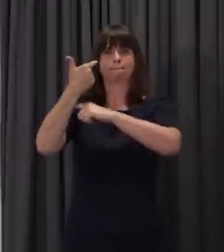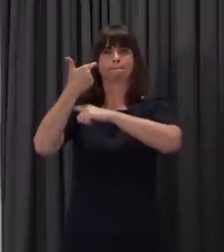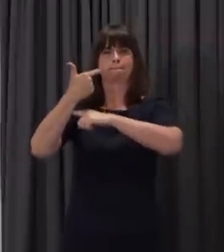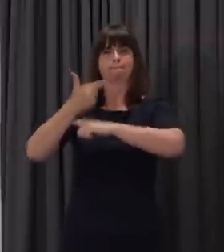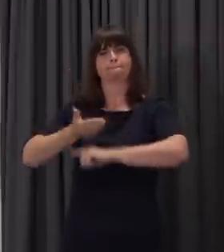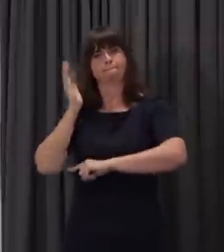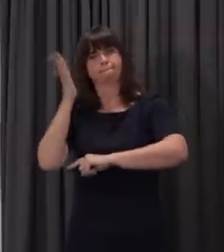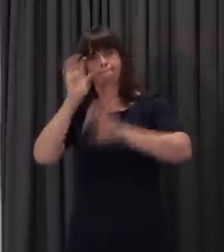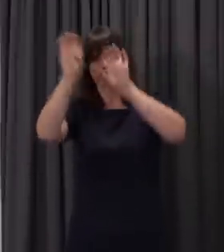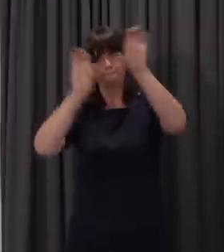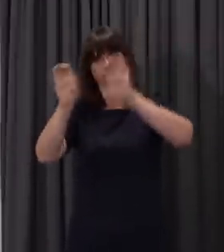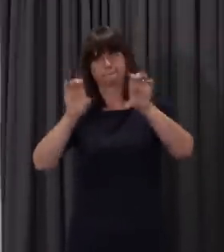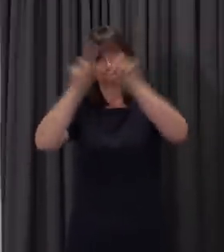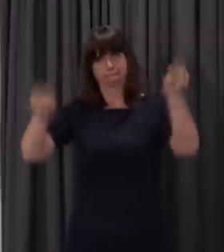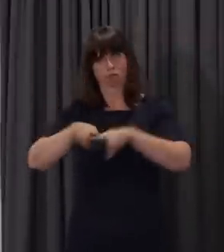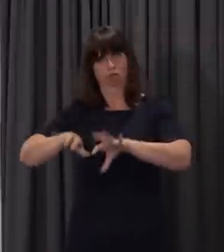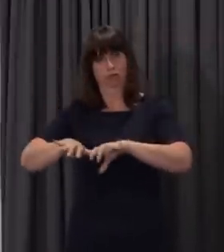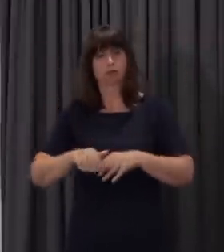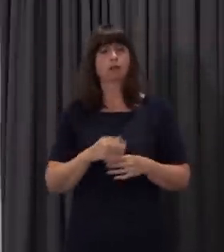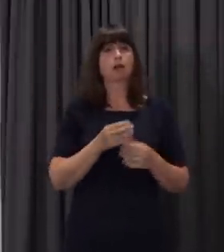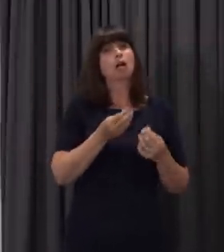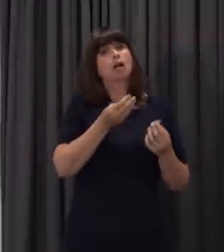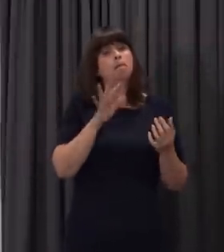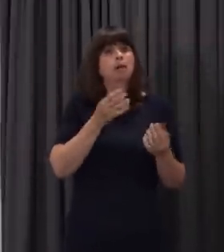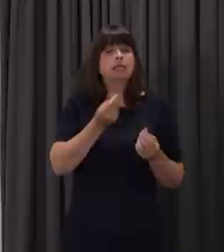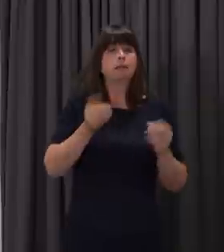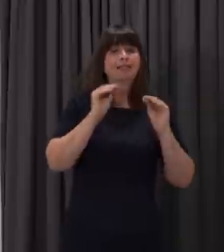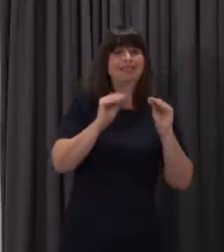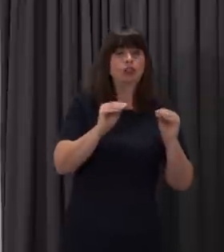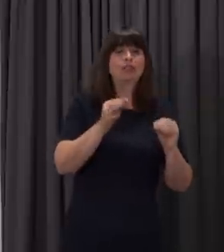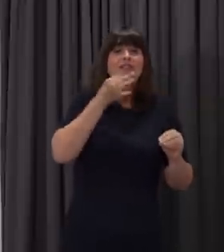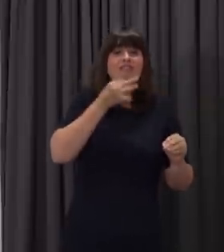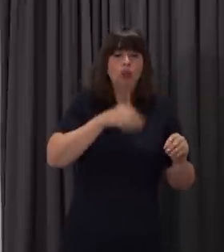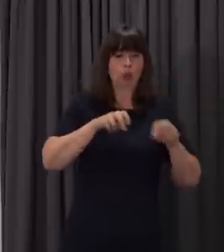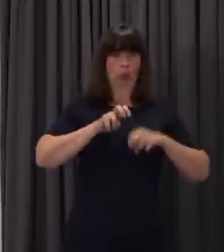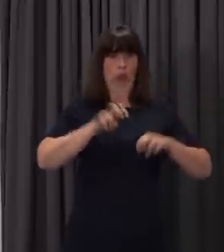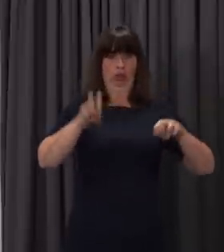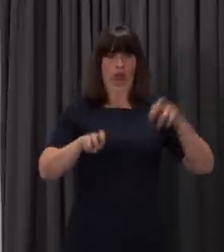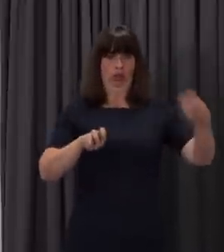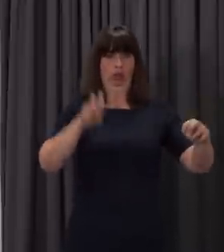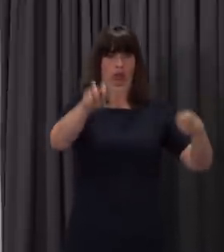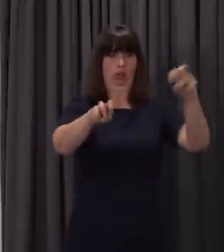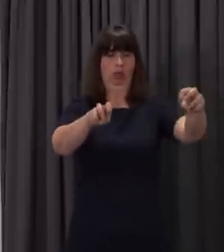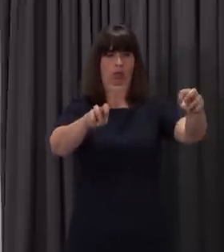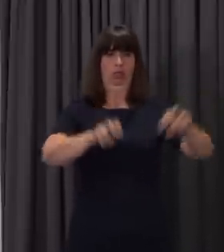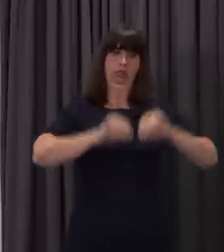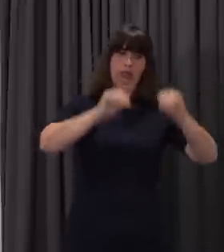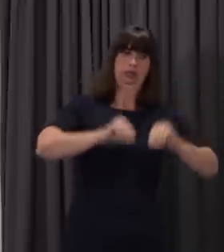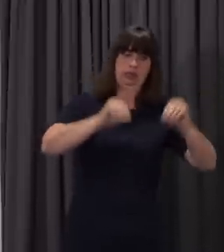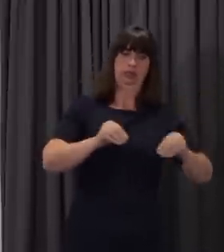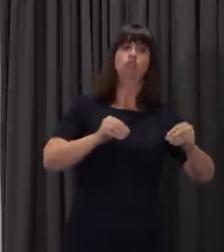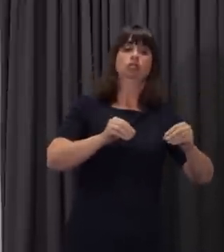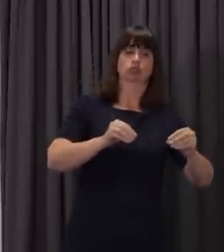university campus, and focusing on small group face-to-face teaching. It's very clear that whichever part of the